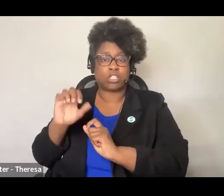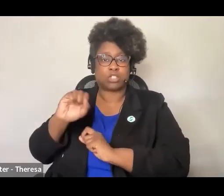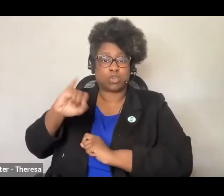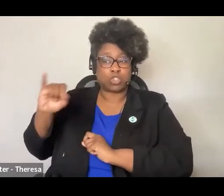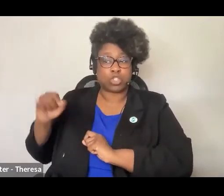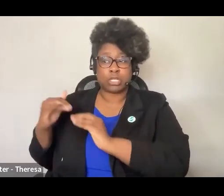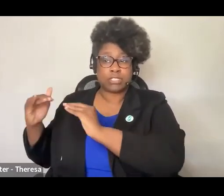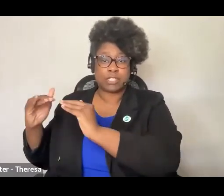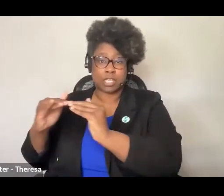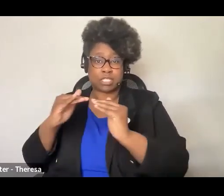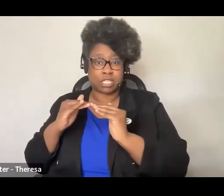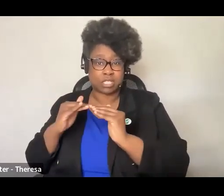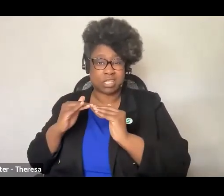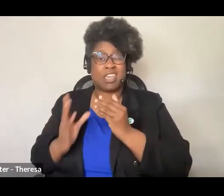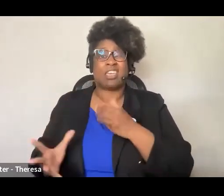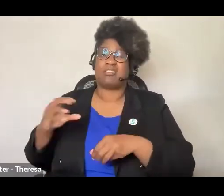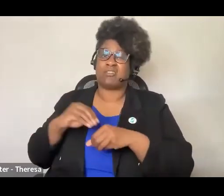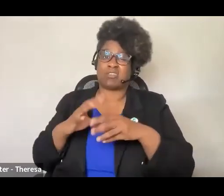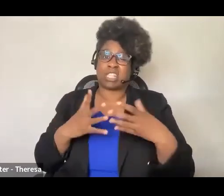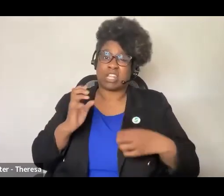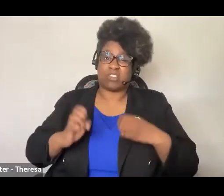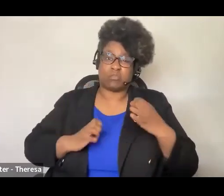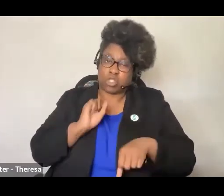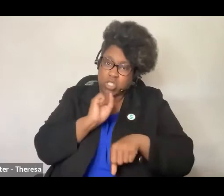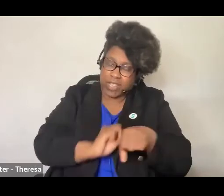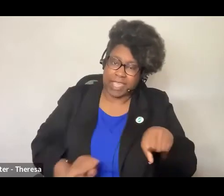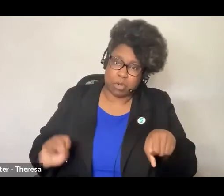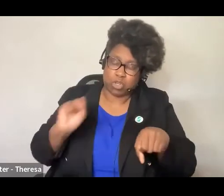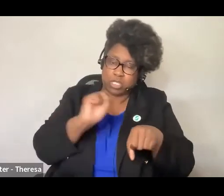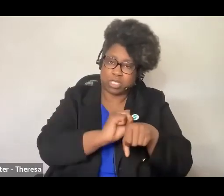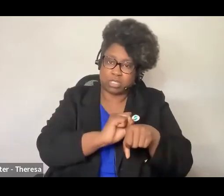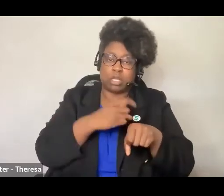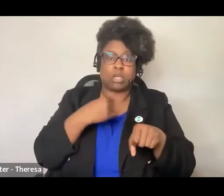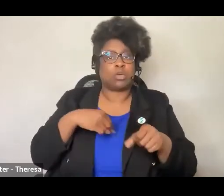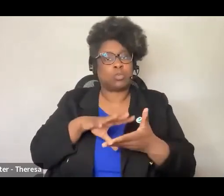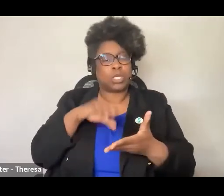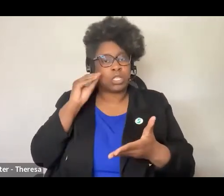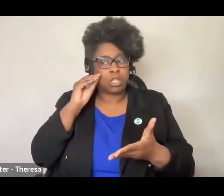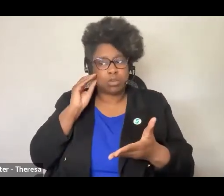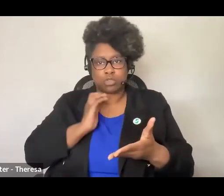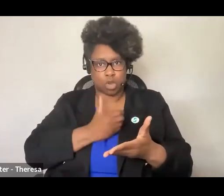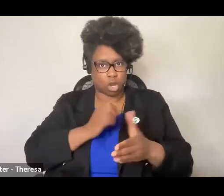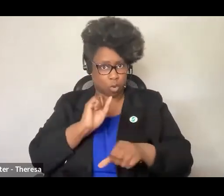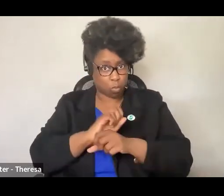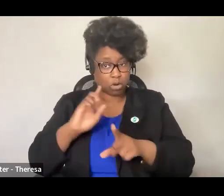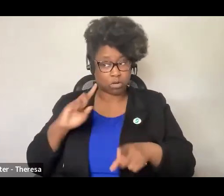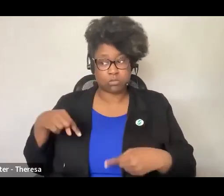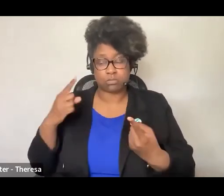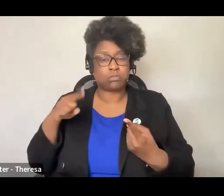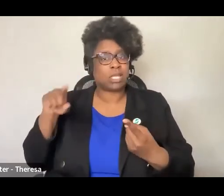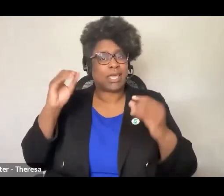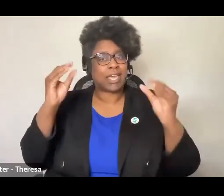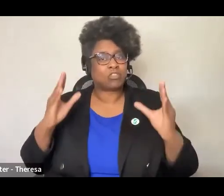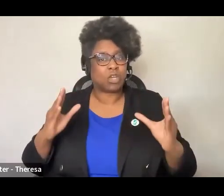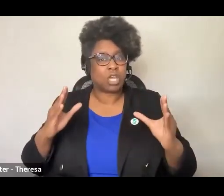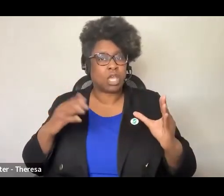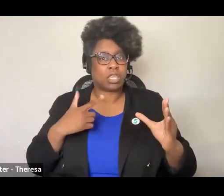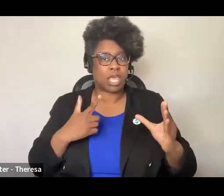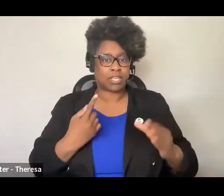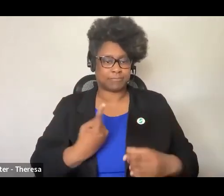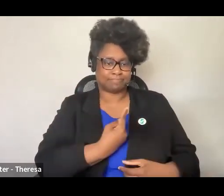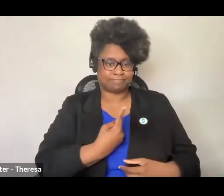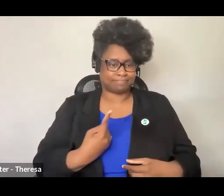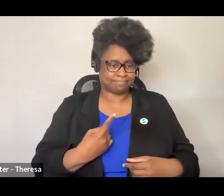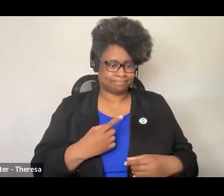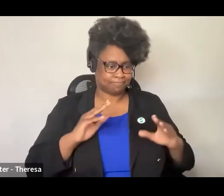a great deal of emotional labor. We have learned through our work that educators don't just emote individually, they